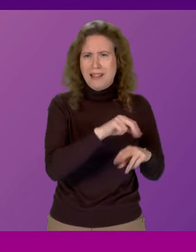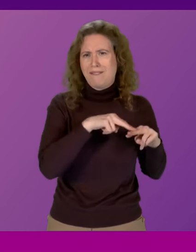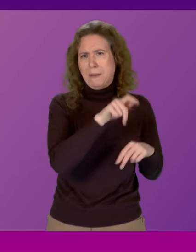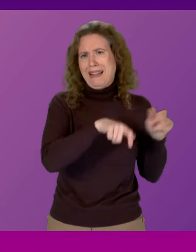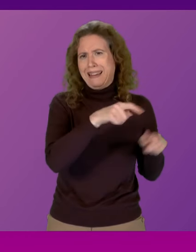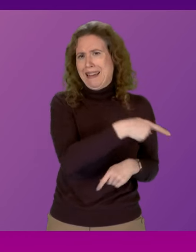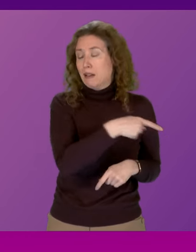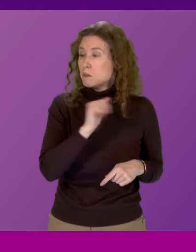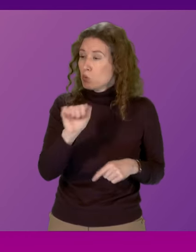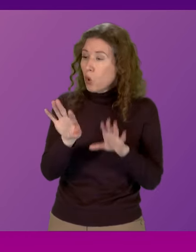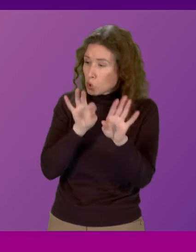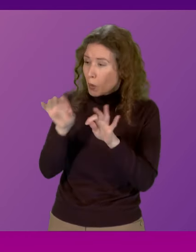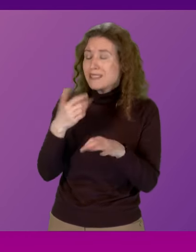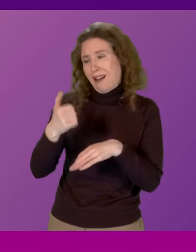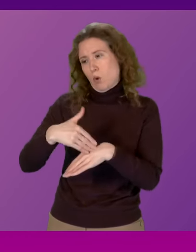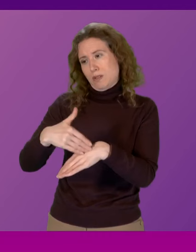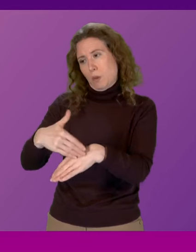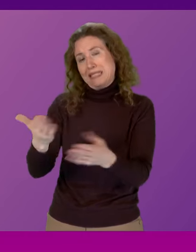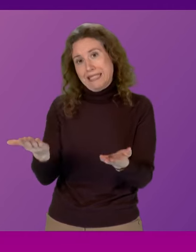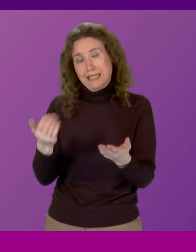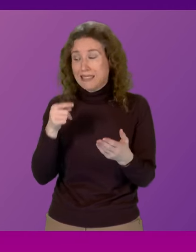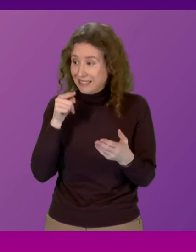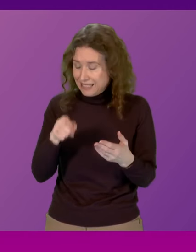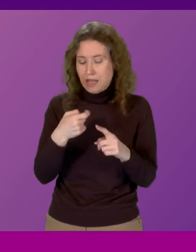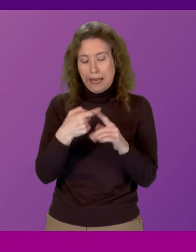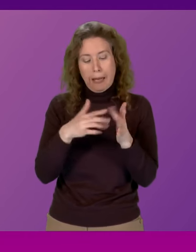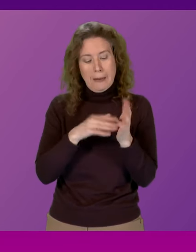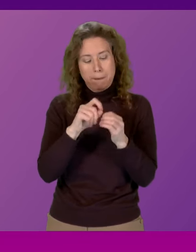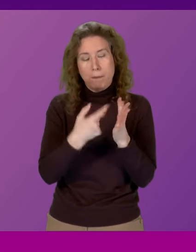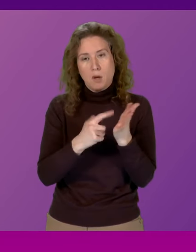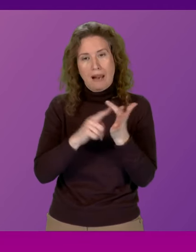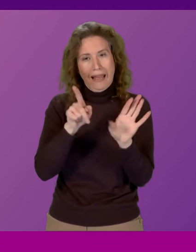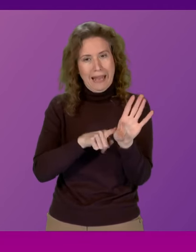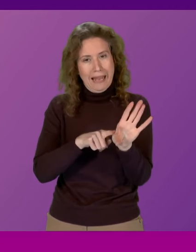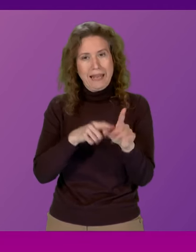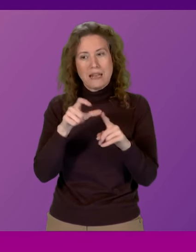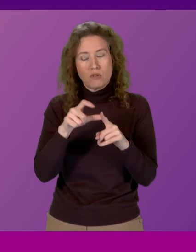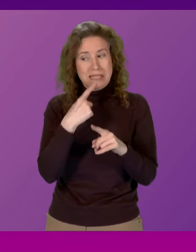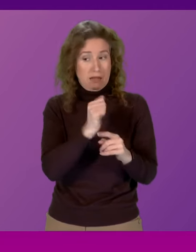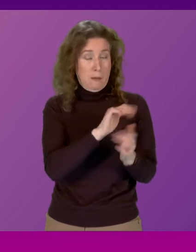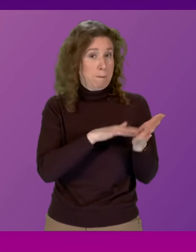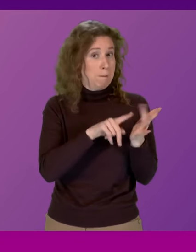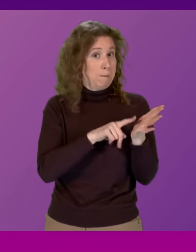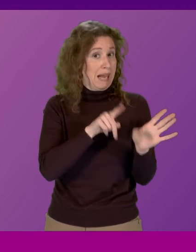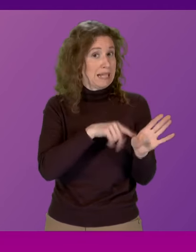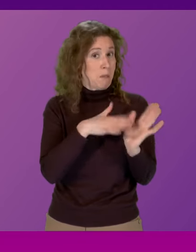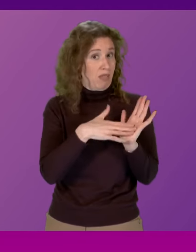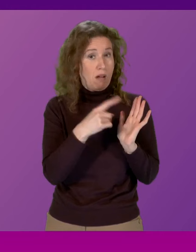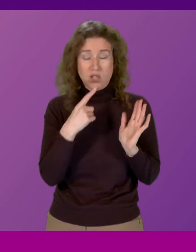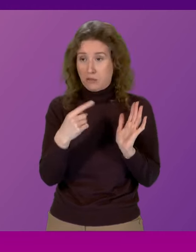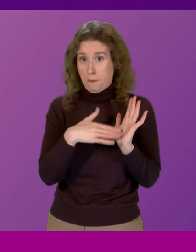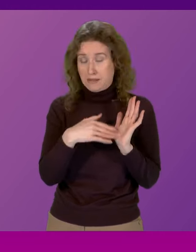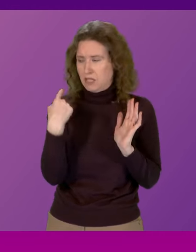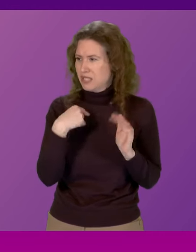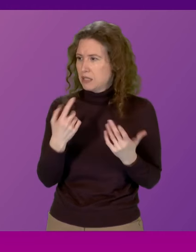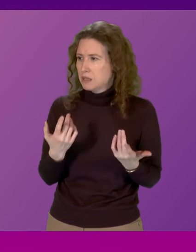your choices have consequences. This is what Kimberley Darroch, the mother of Millie Mayne, said on Monday. I've never